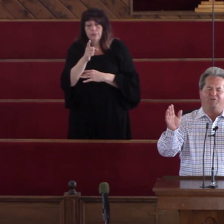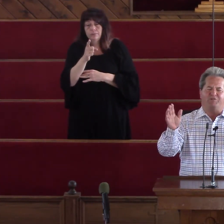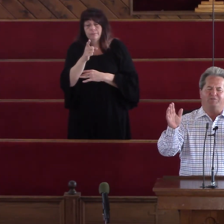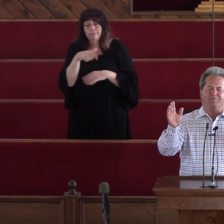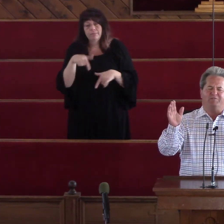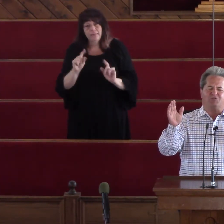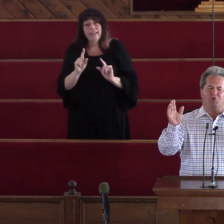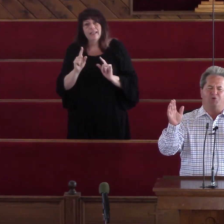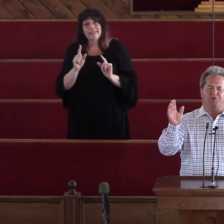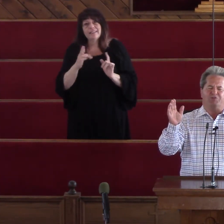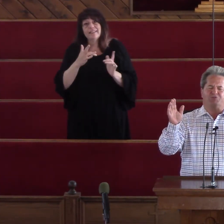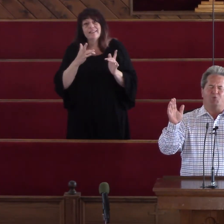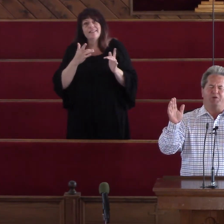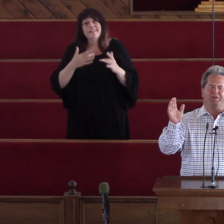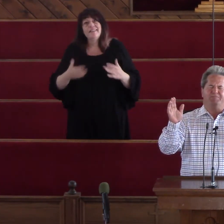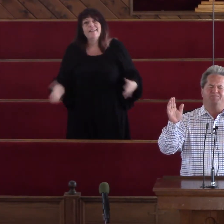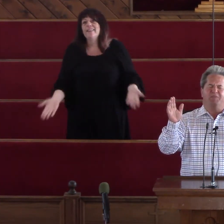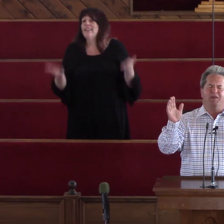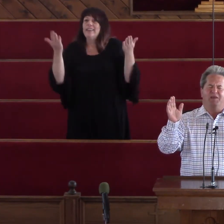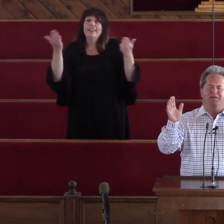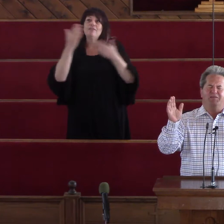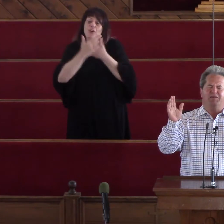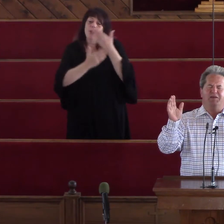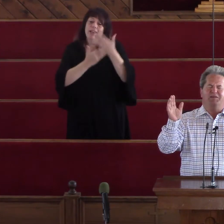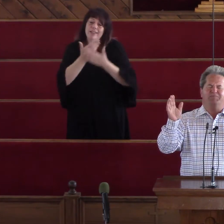feel so good this morning.